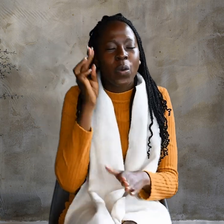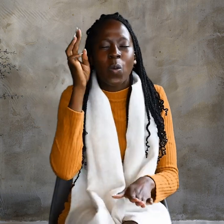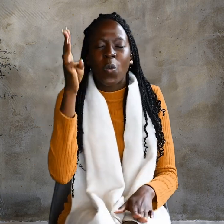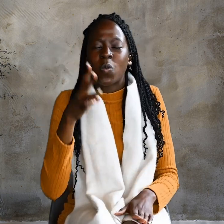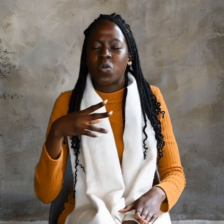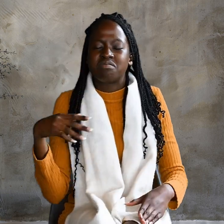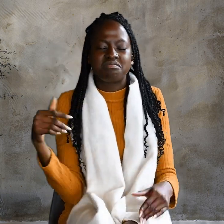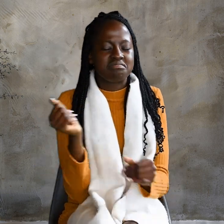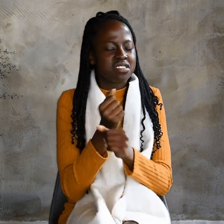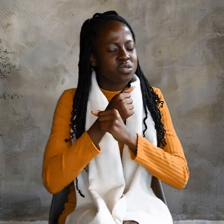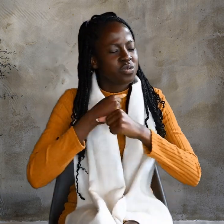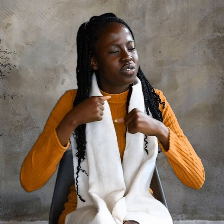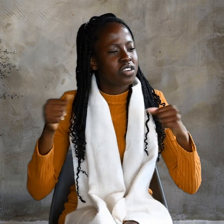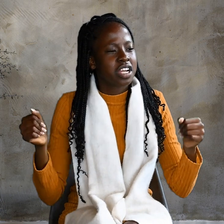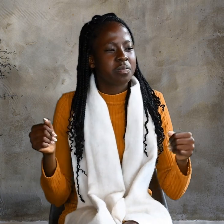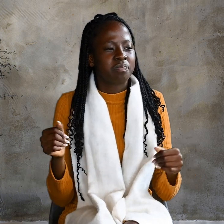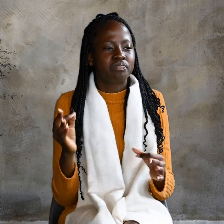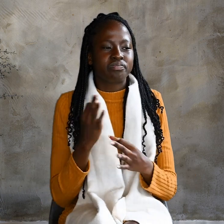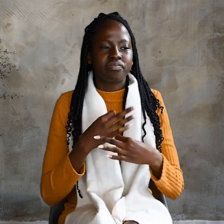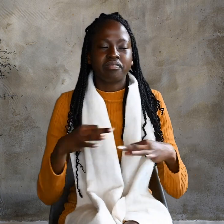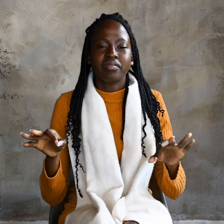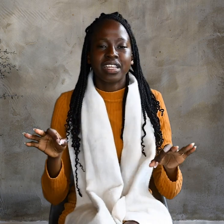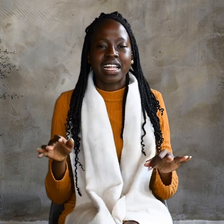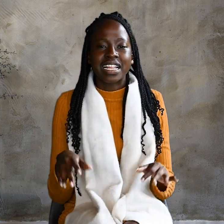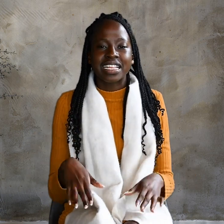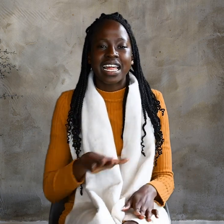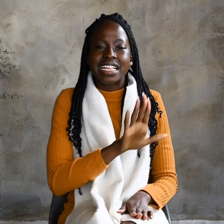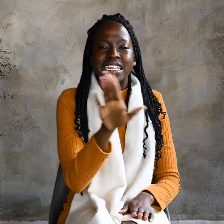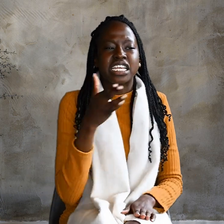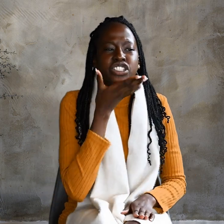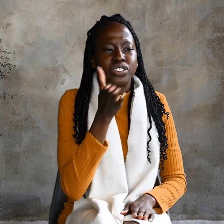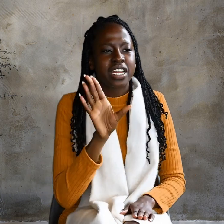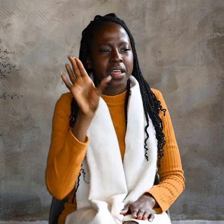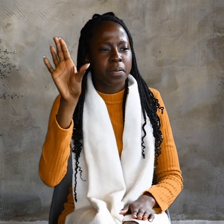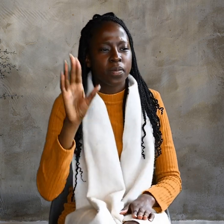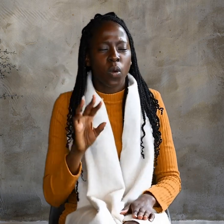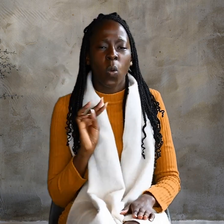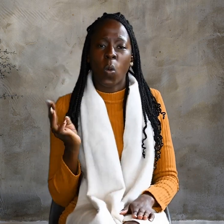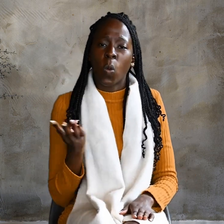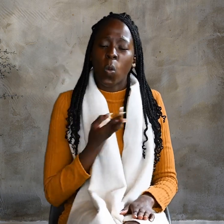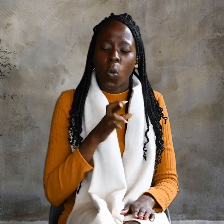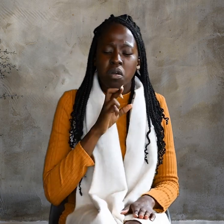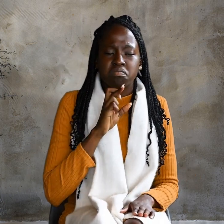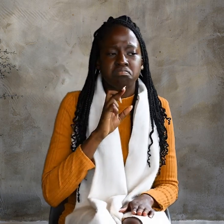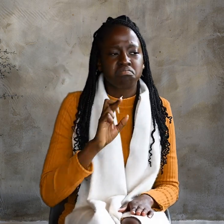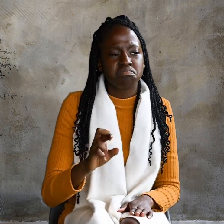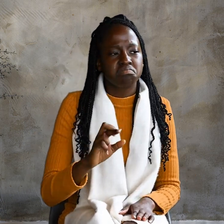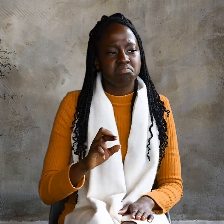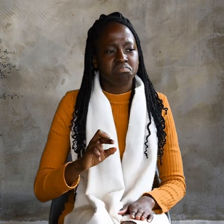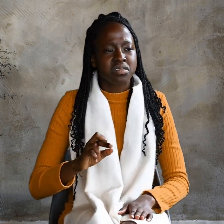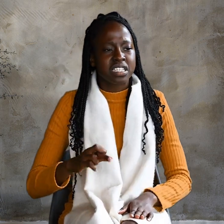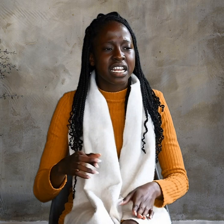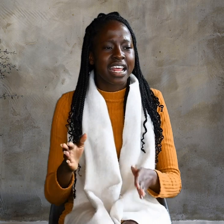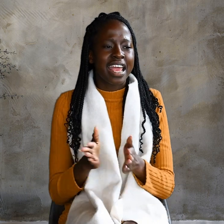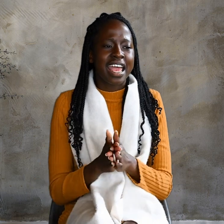will set you free. They answered him, We are Abraham's descendants,